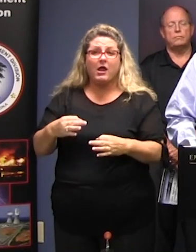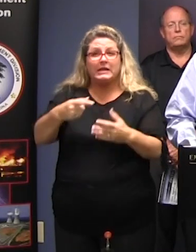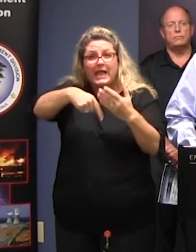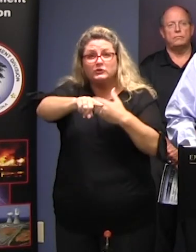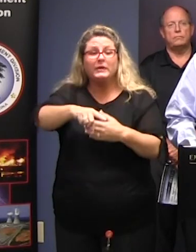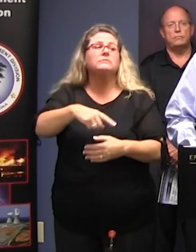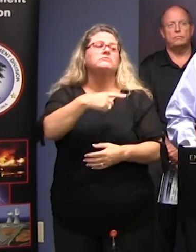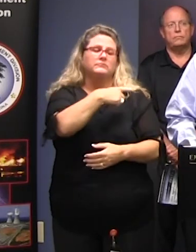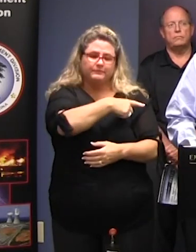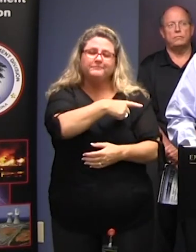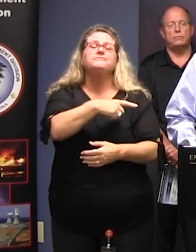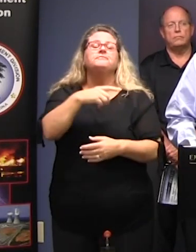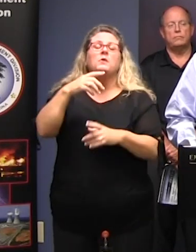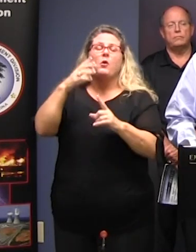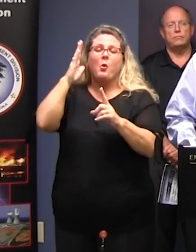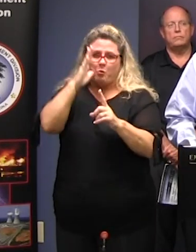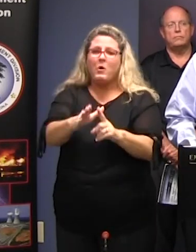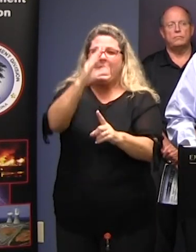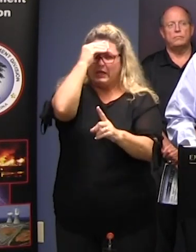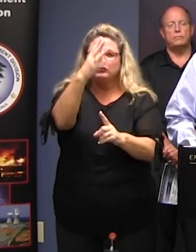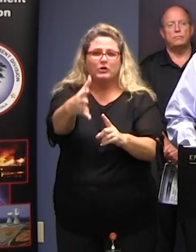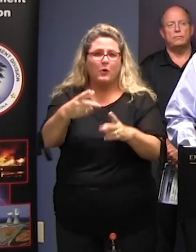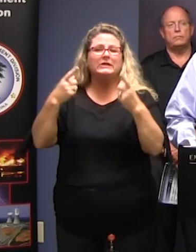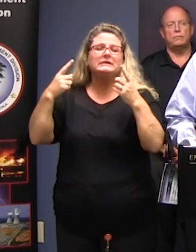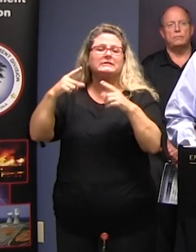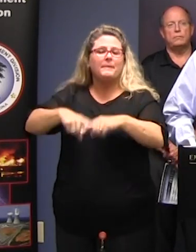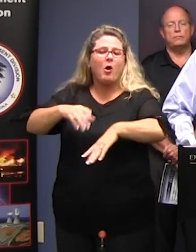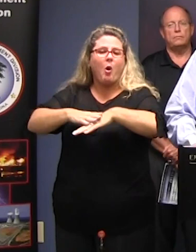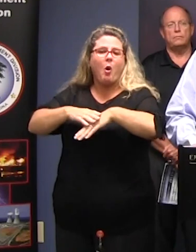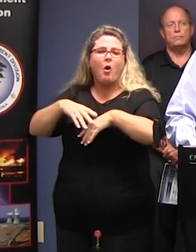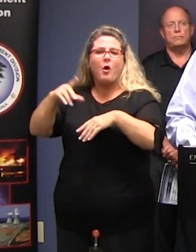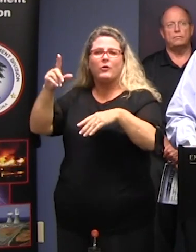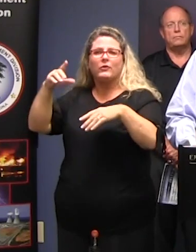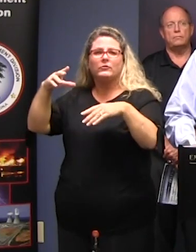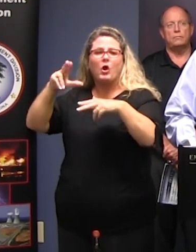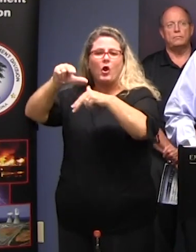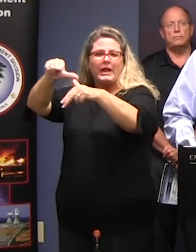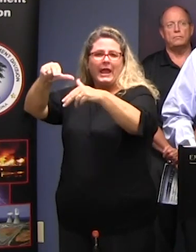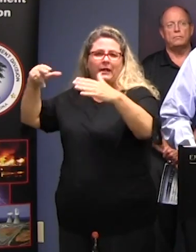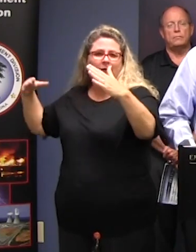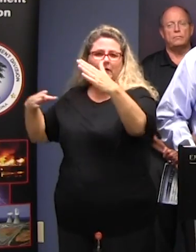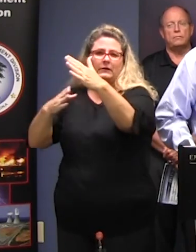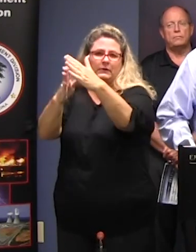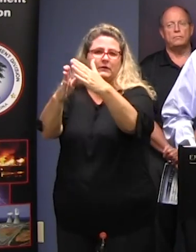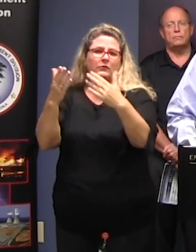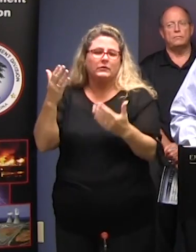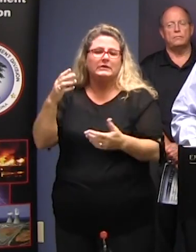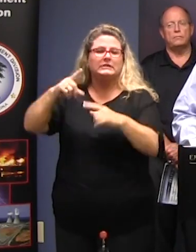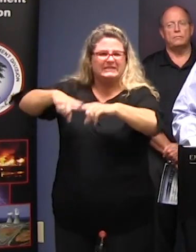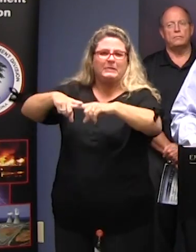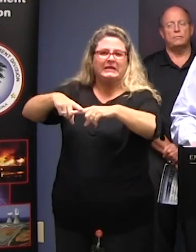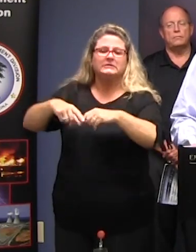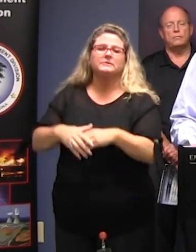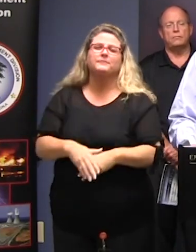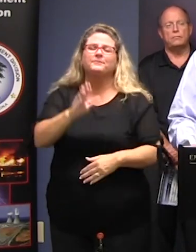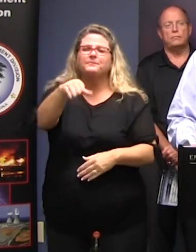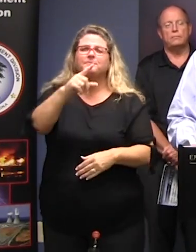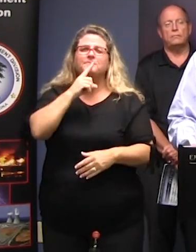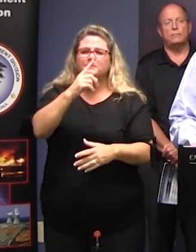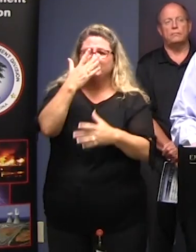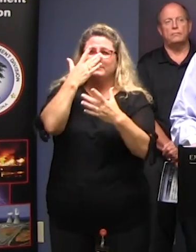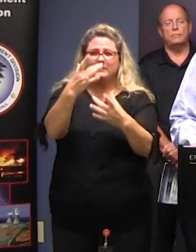We'll do it at the appropriate time depending on what happens to the hurricane You see this is this is a uh, it's an interesting